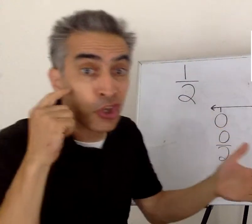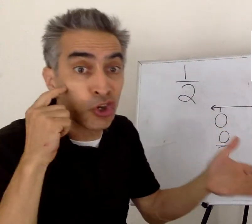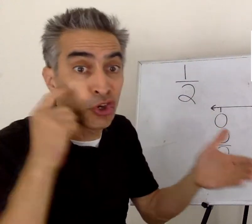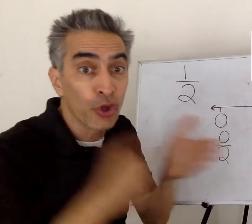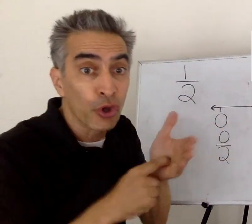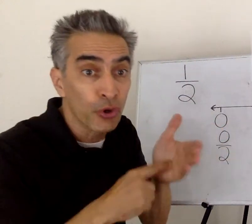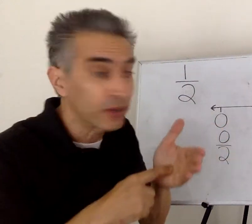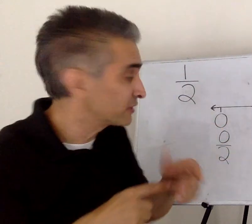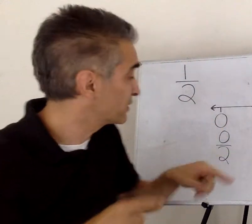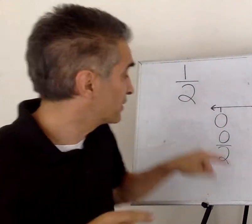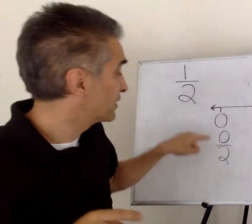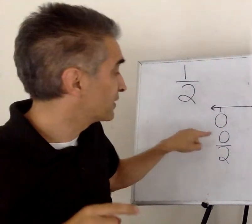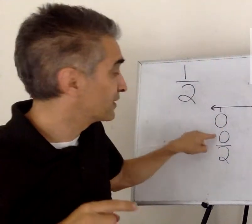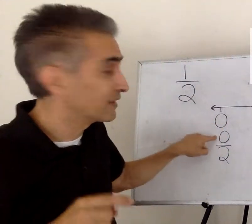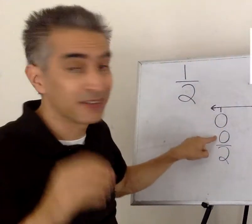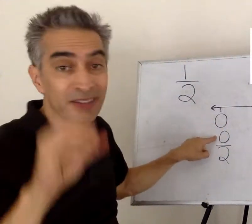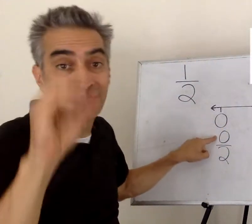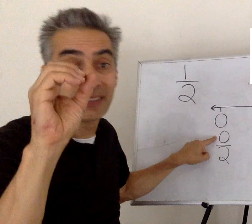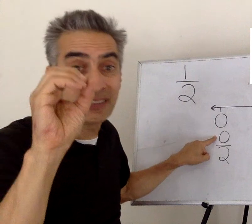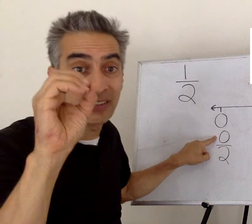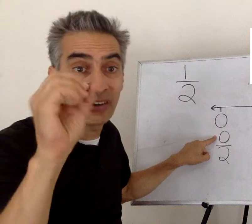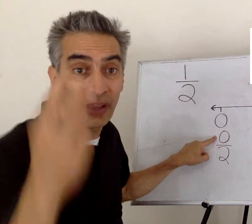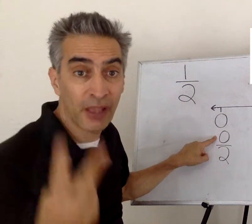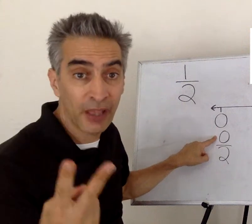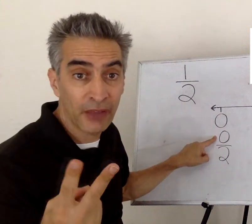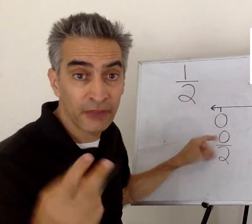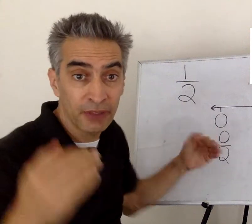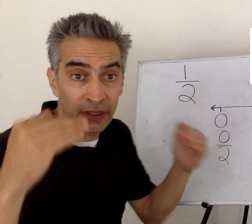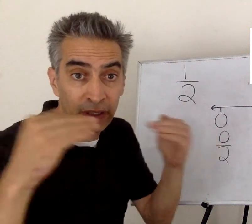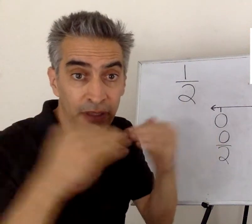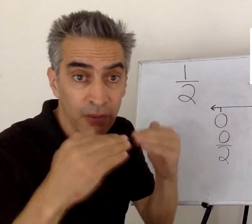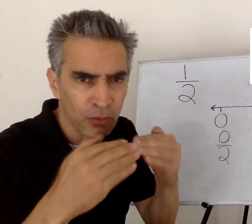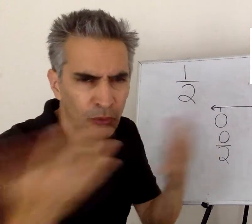Notice that zero-halves equals